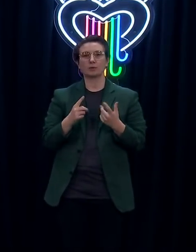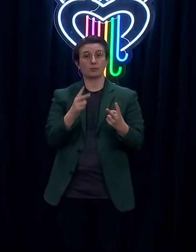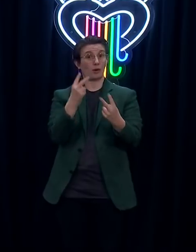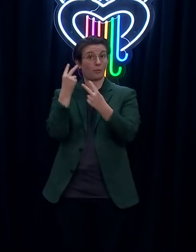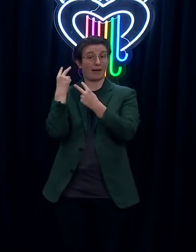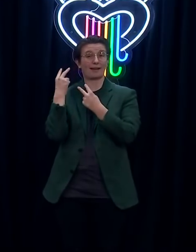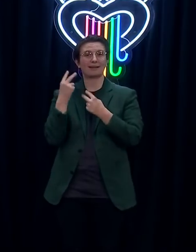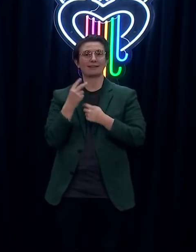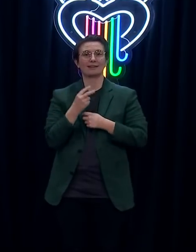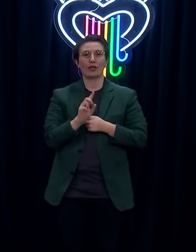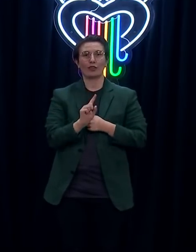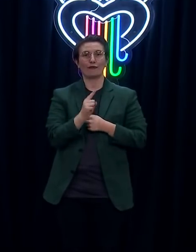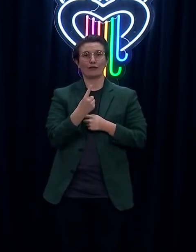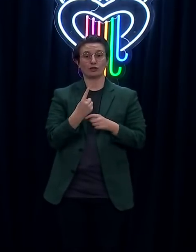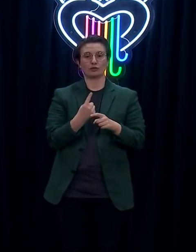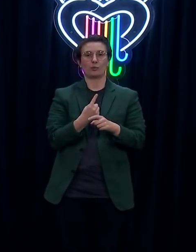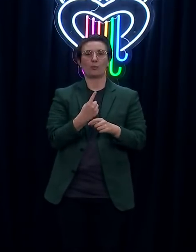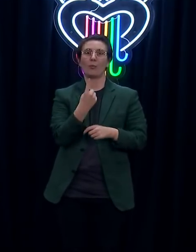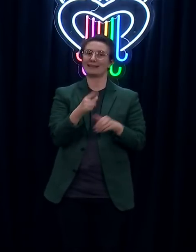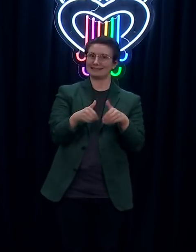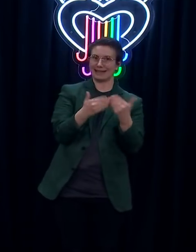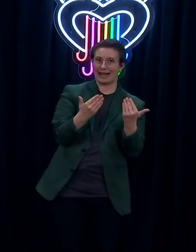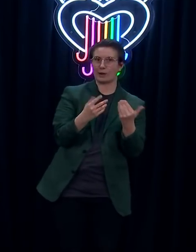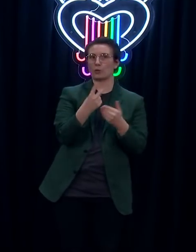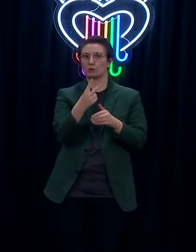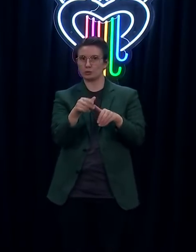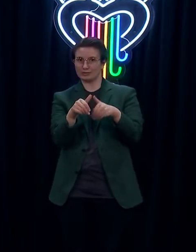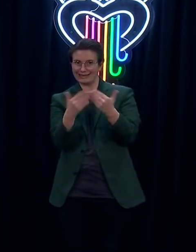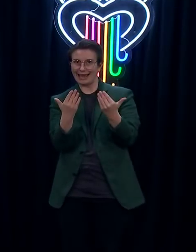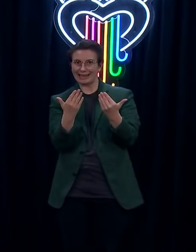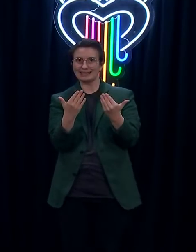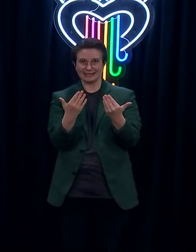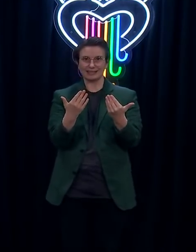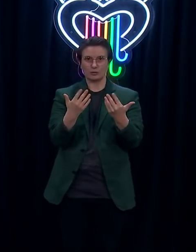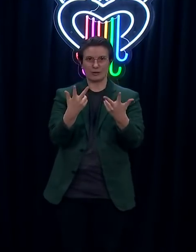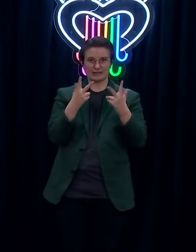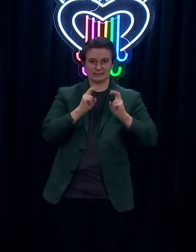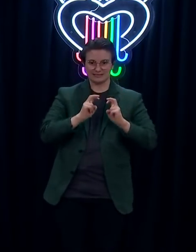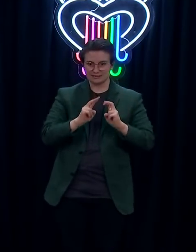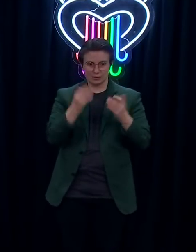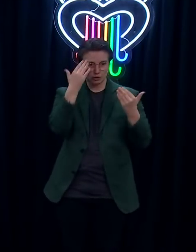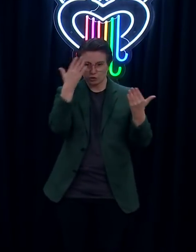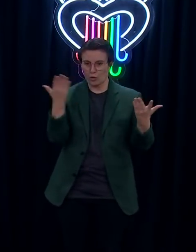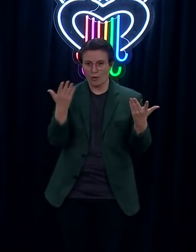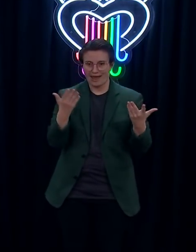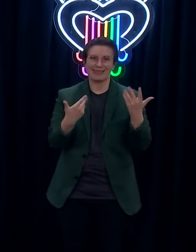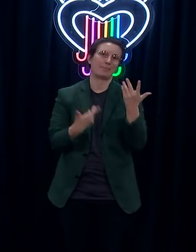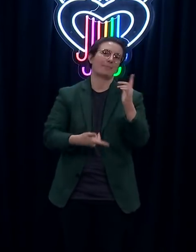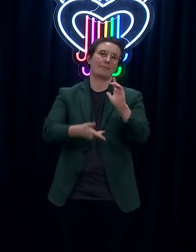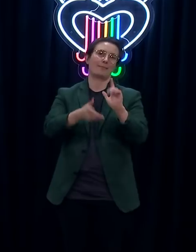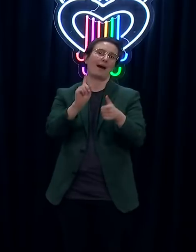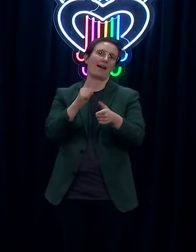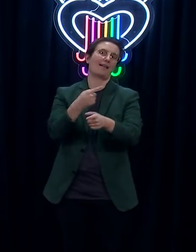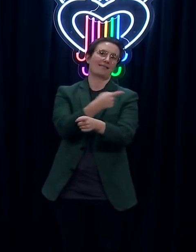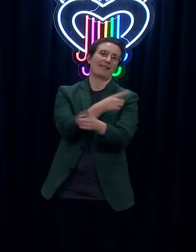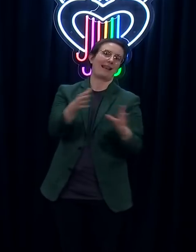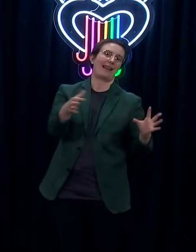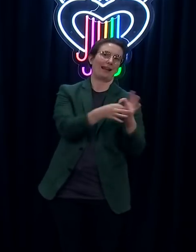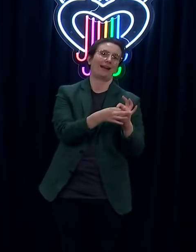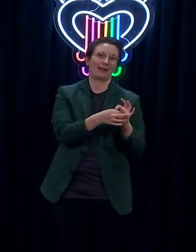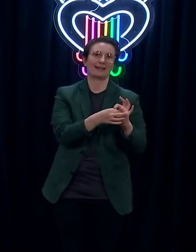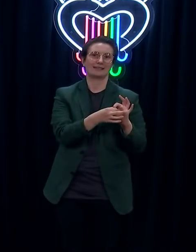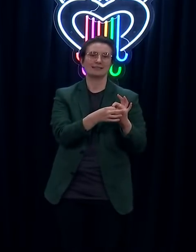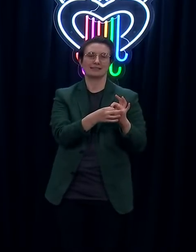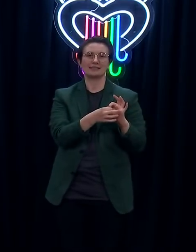to 48-hour cycle, we're often linking them. The issue with retrospectively linking is it's good news in that we can